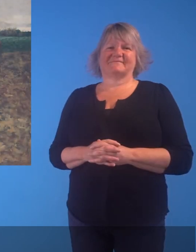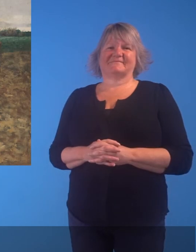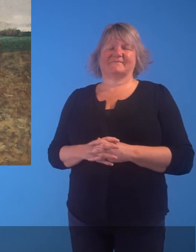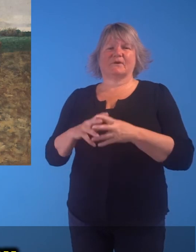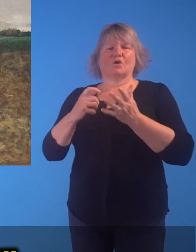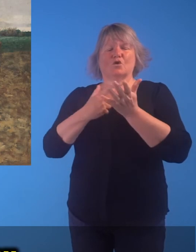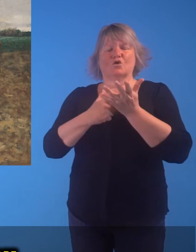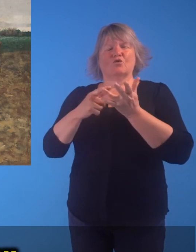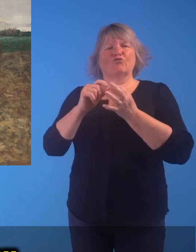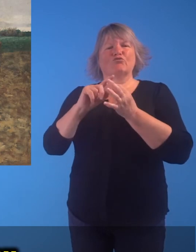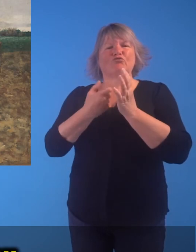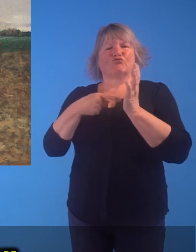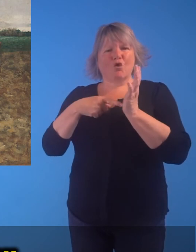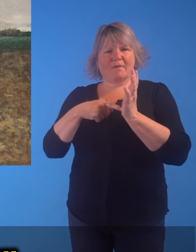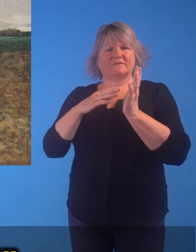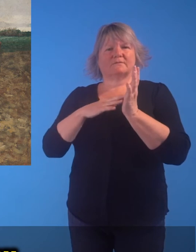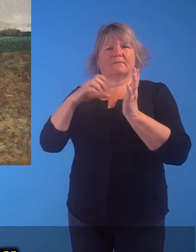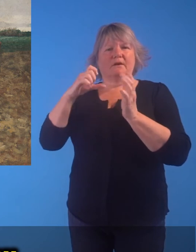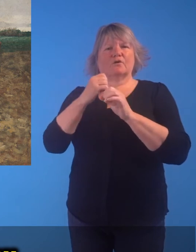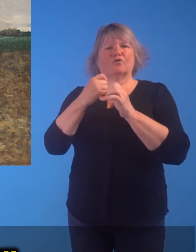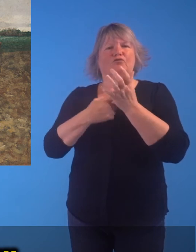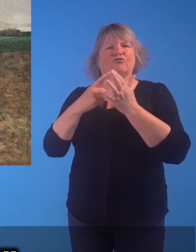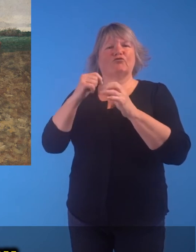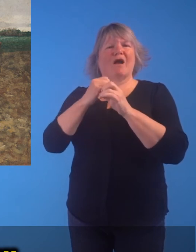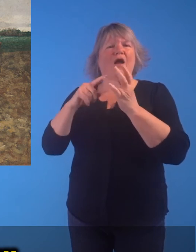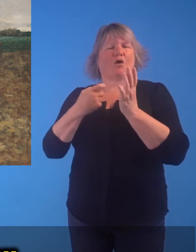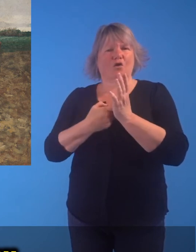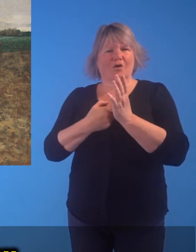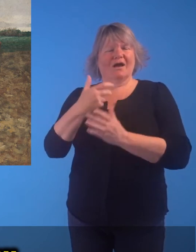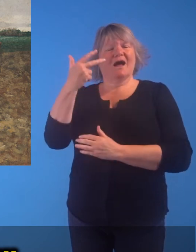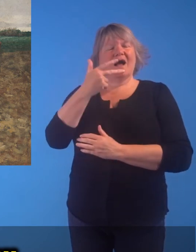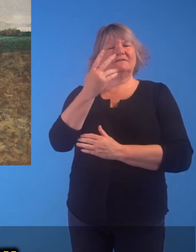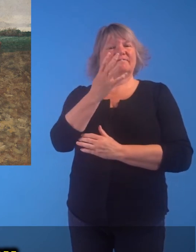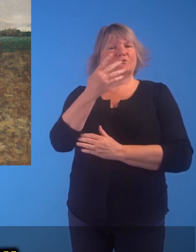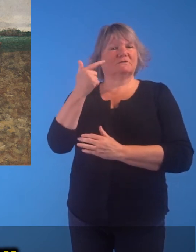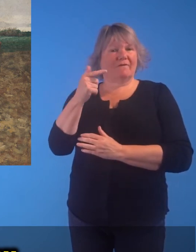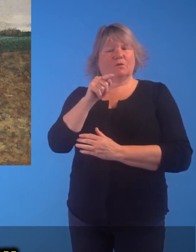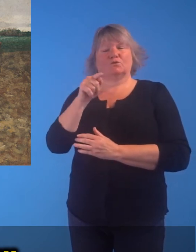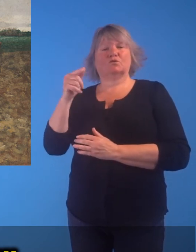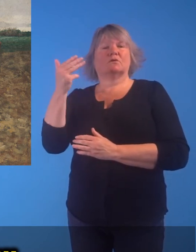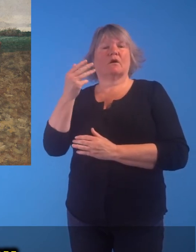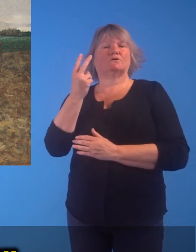Robert MacGregor, 1847 to 1922.